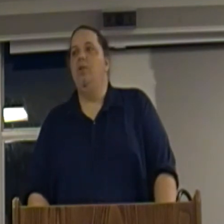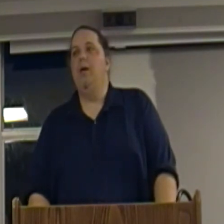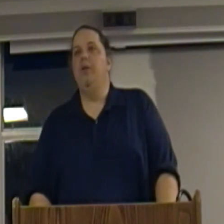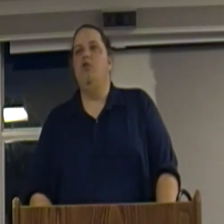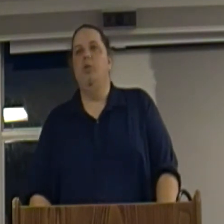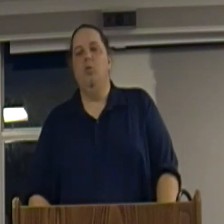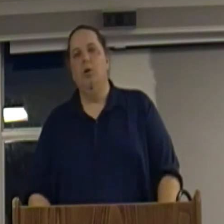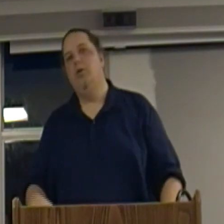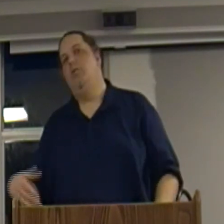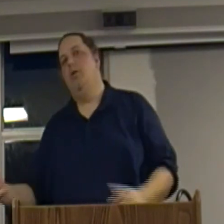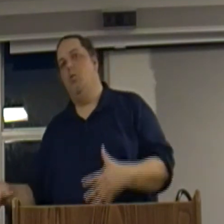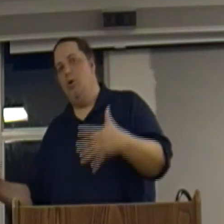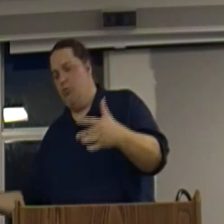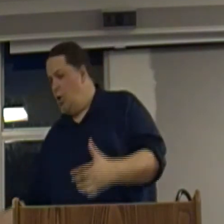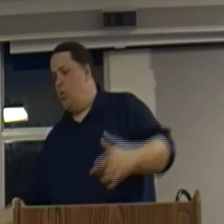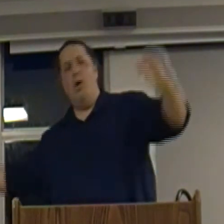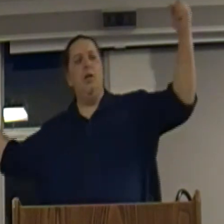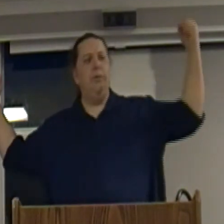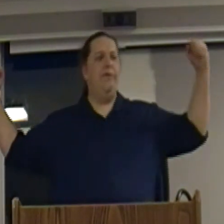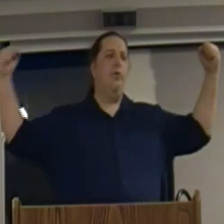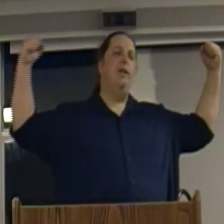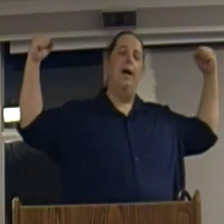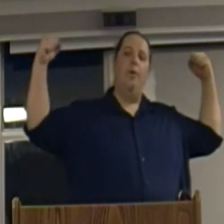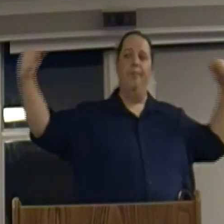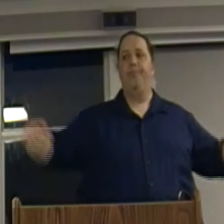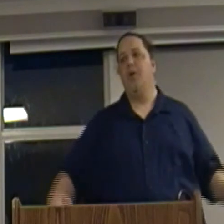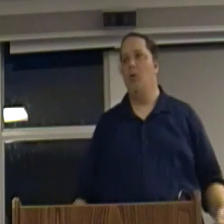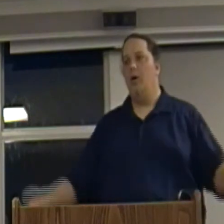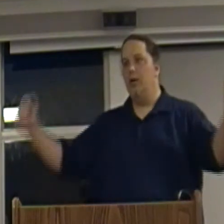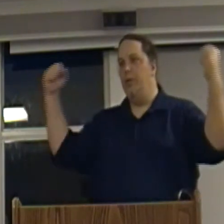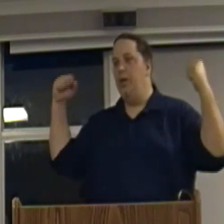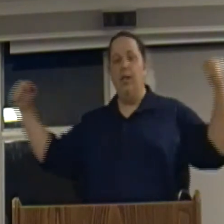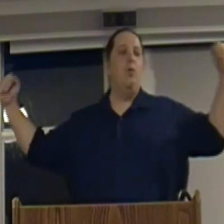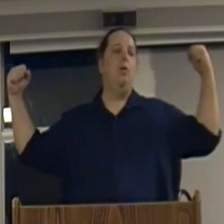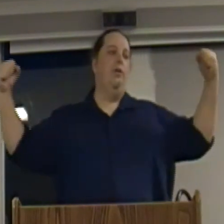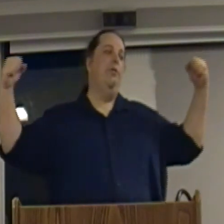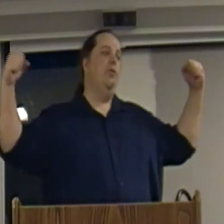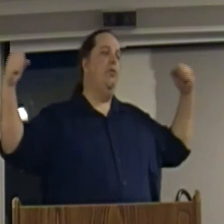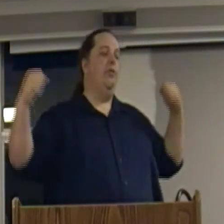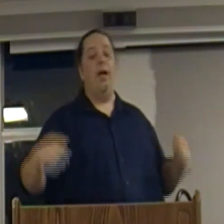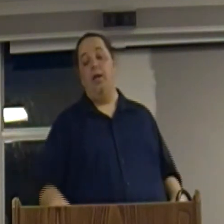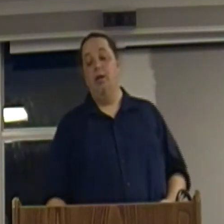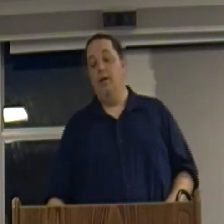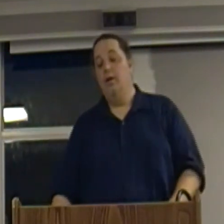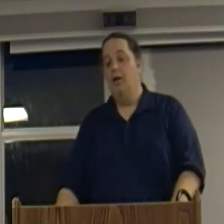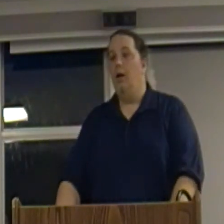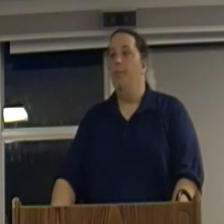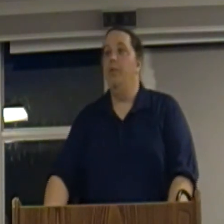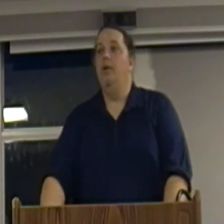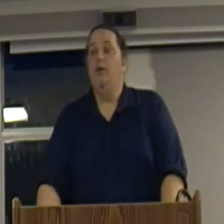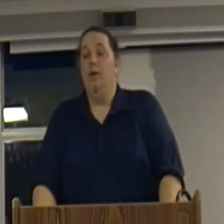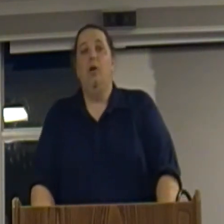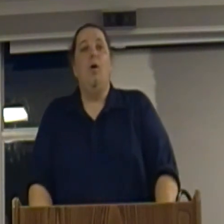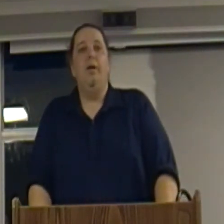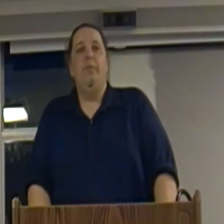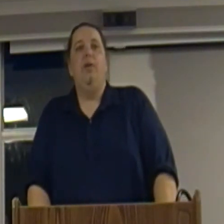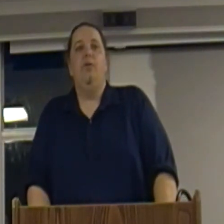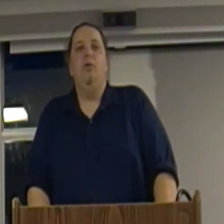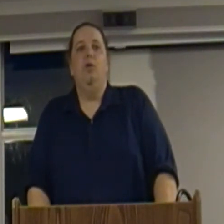in combination with the work they would say the work is, well, we're all going to be free now. We're all going to be equal in this new society. Inequality based on